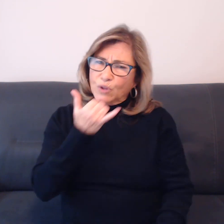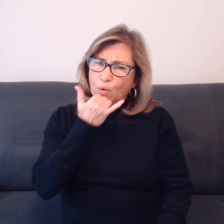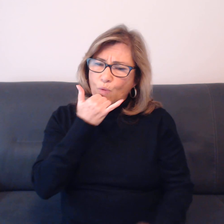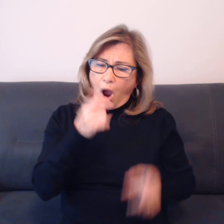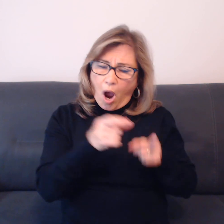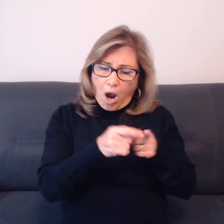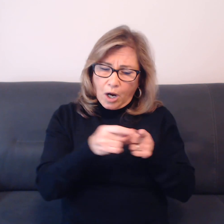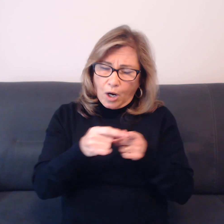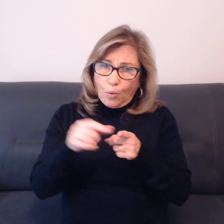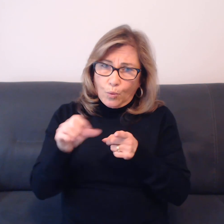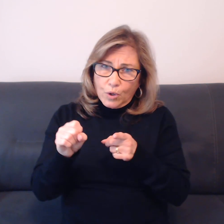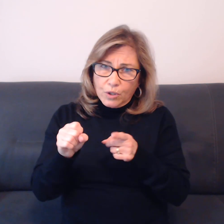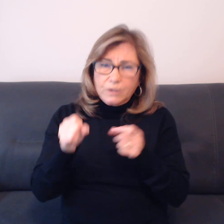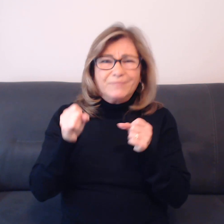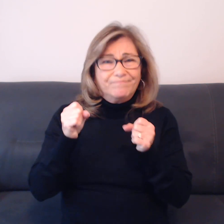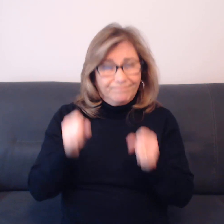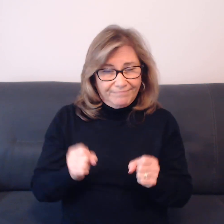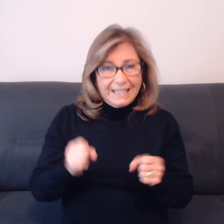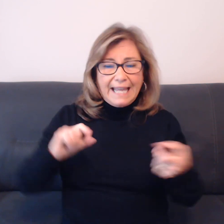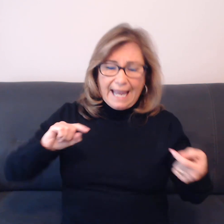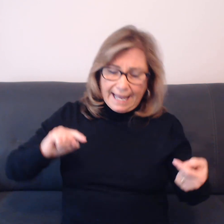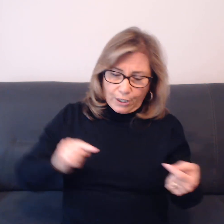hurt another person's feelings.